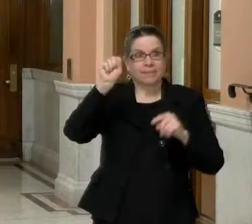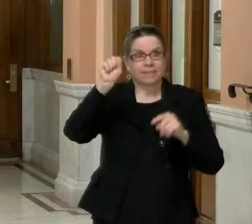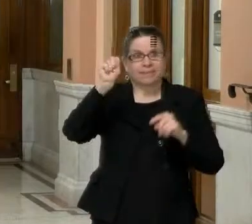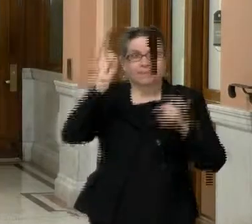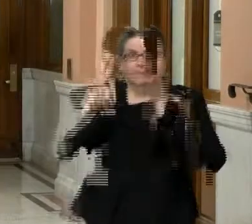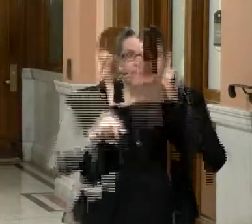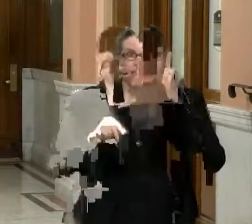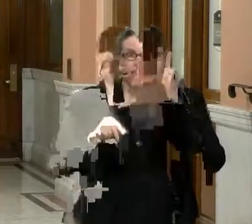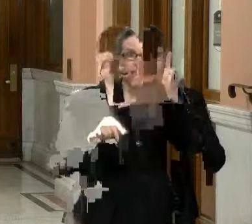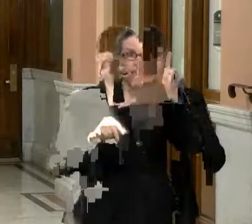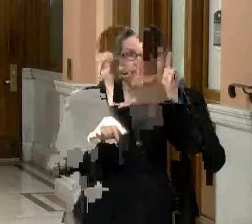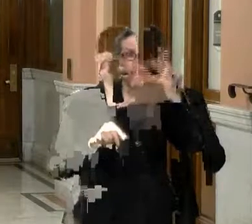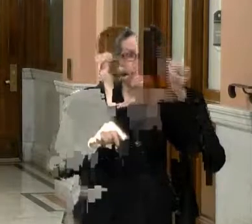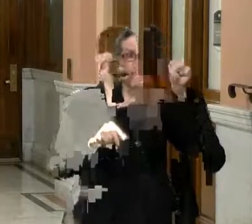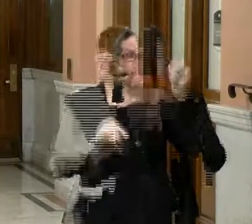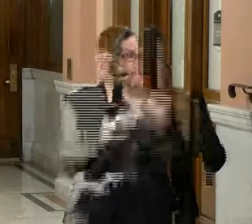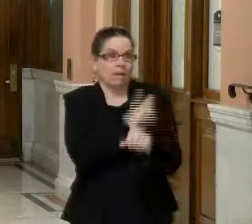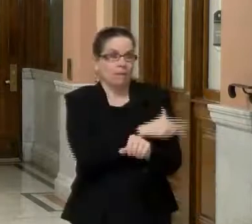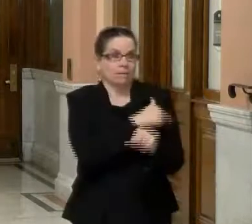UMass,